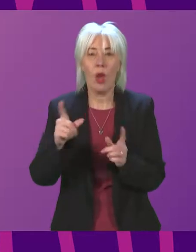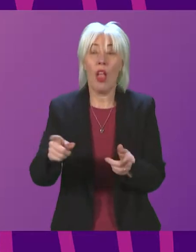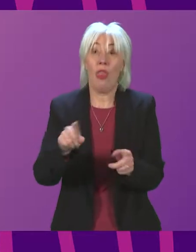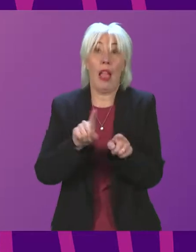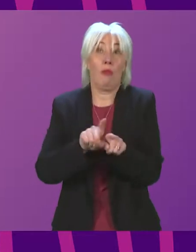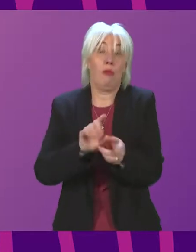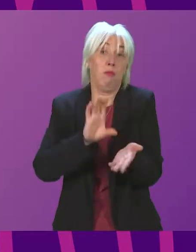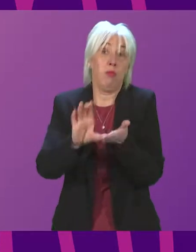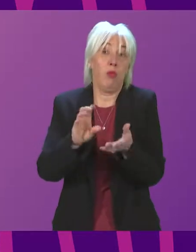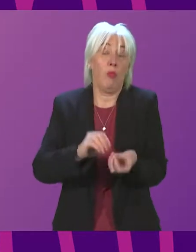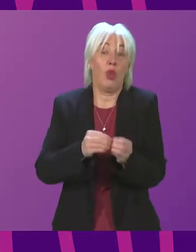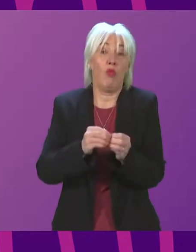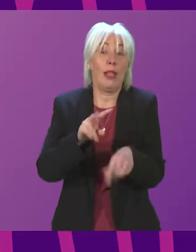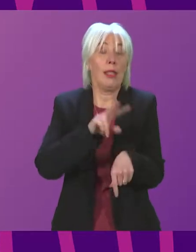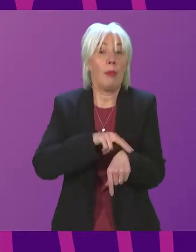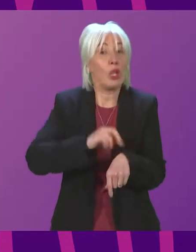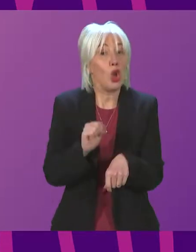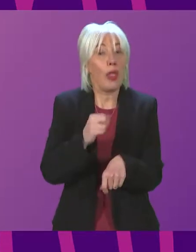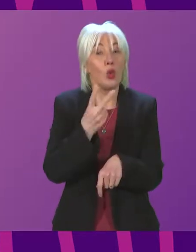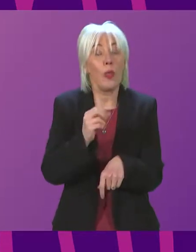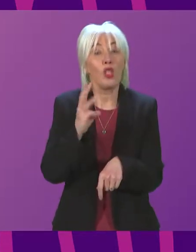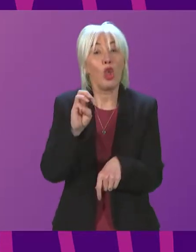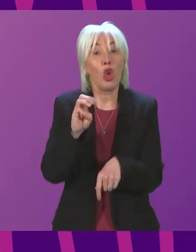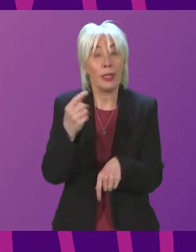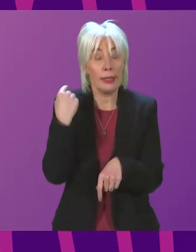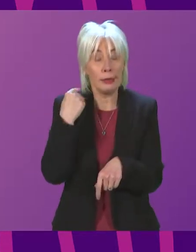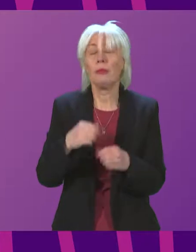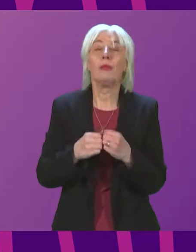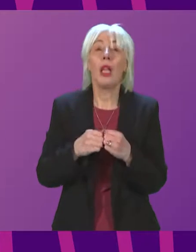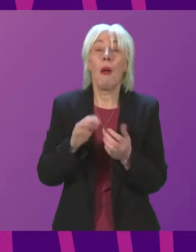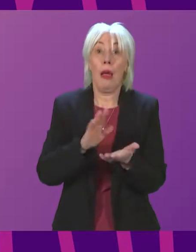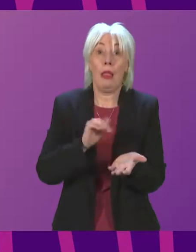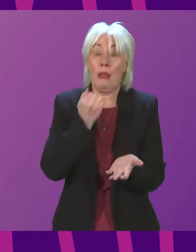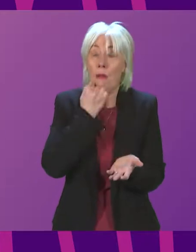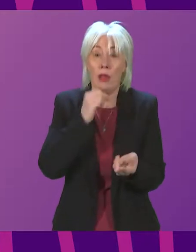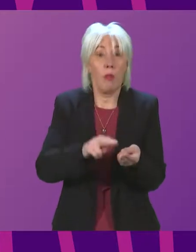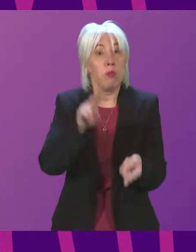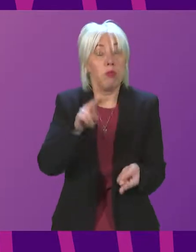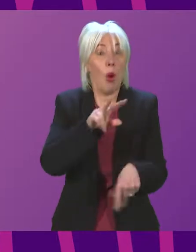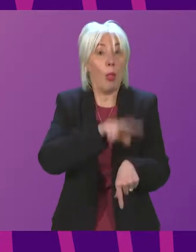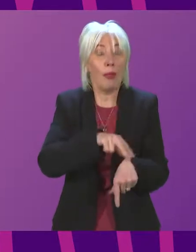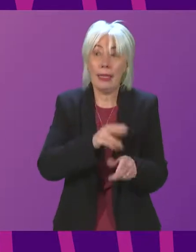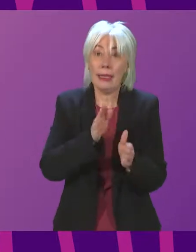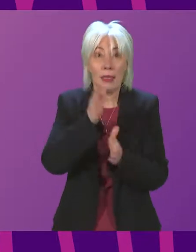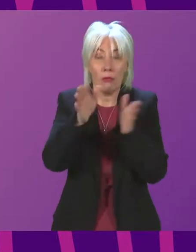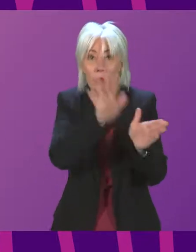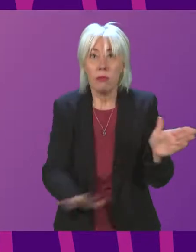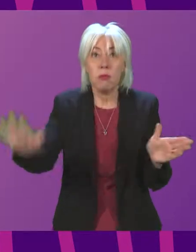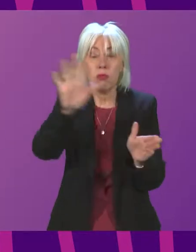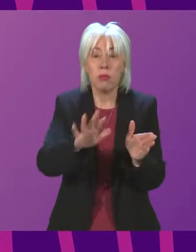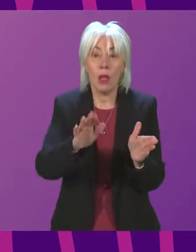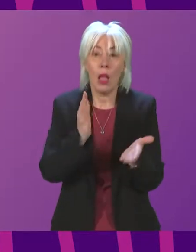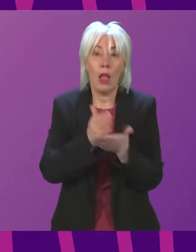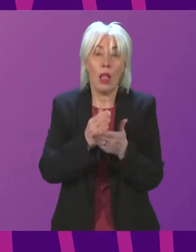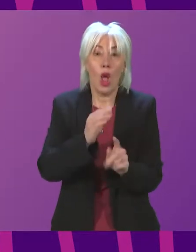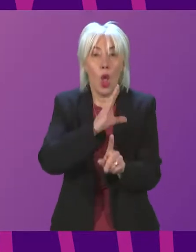Scotland in 2013 and has helped ensure that officer numbers are 5.4% higher than in 2007. And, of course, despite the weeks and months that